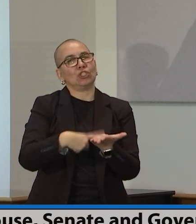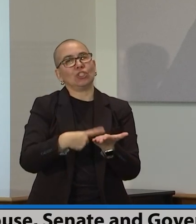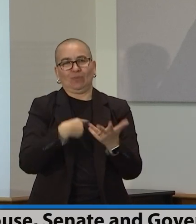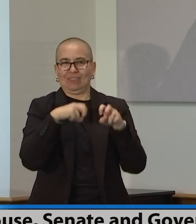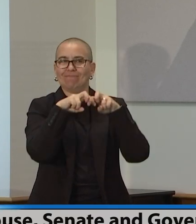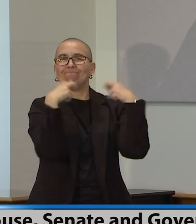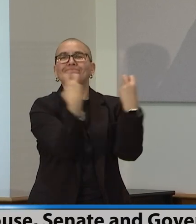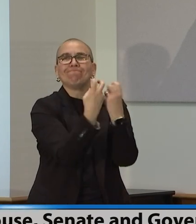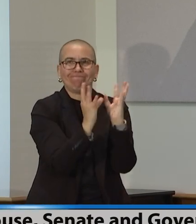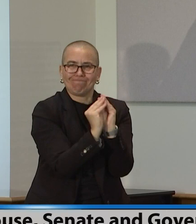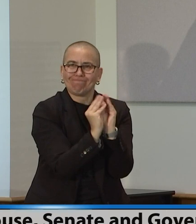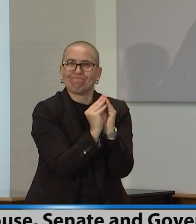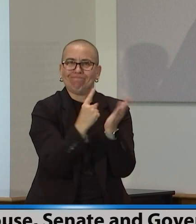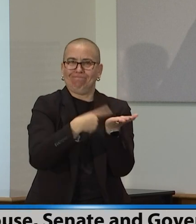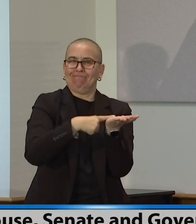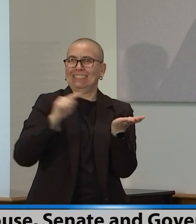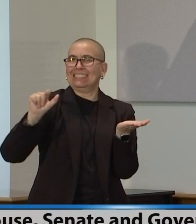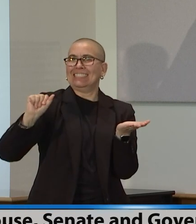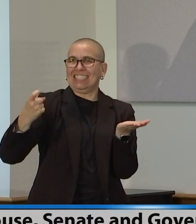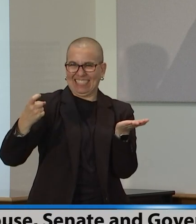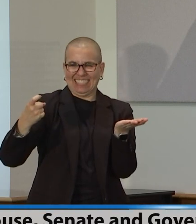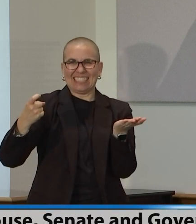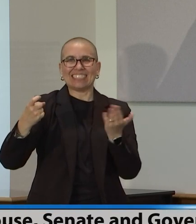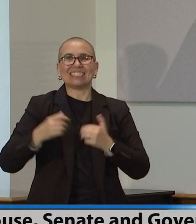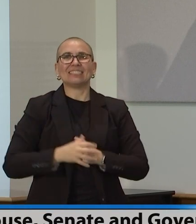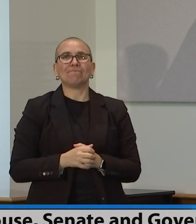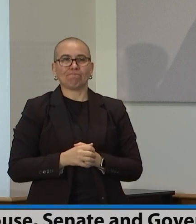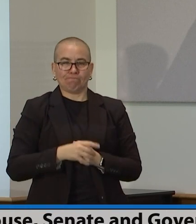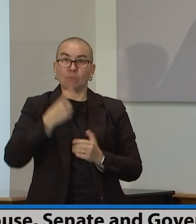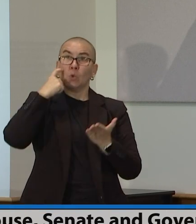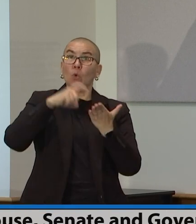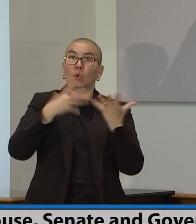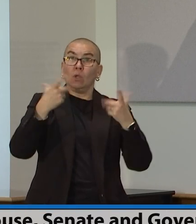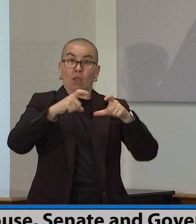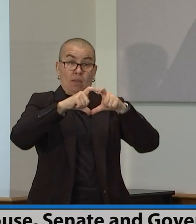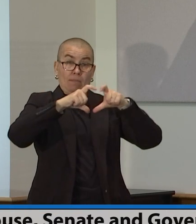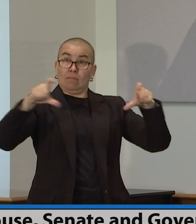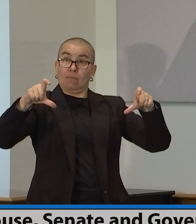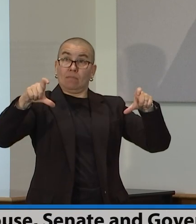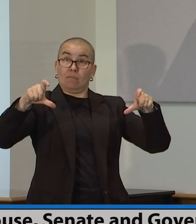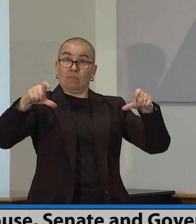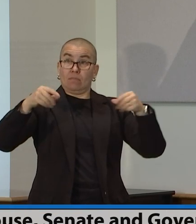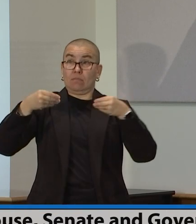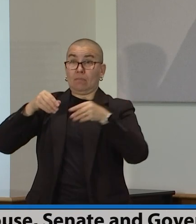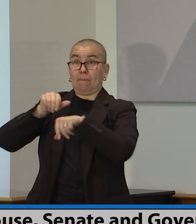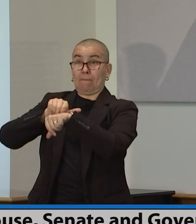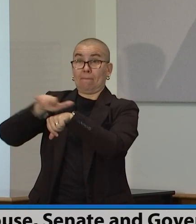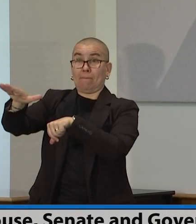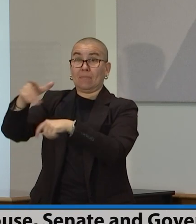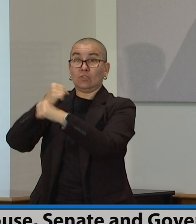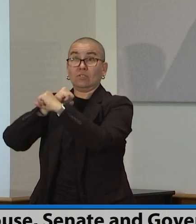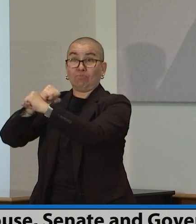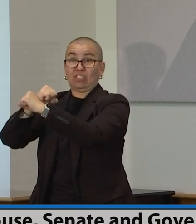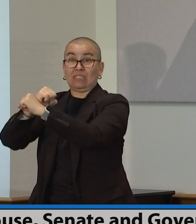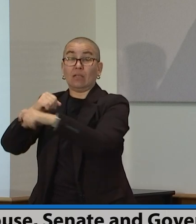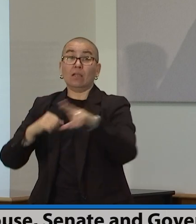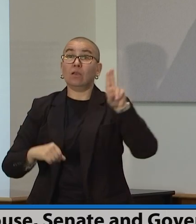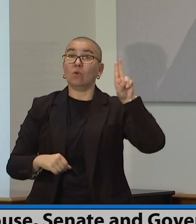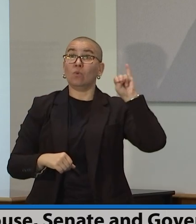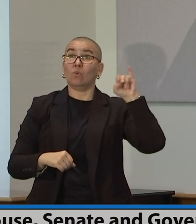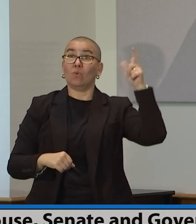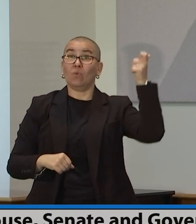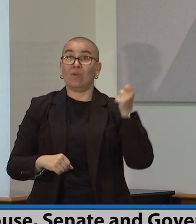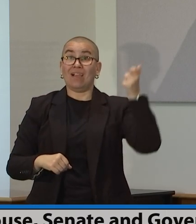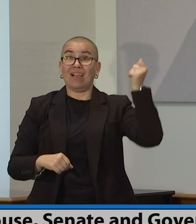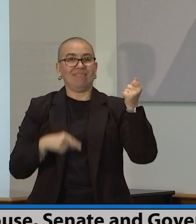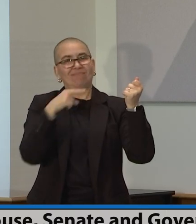acknowledged it's full paycheck protection and full UI, the COVID UI benefits are not taxed as well. I think people can at